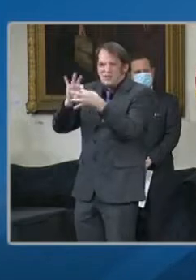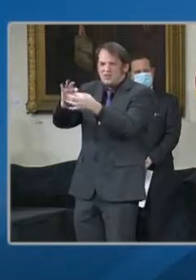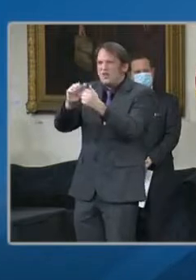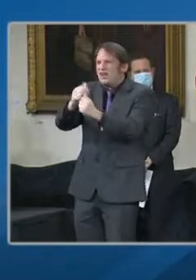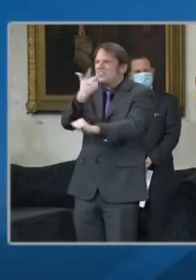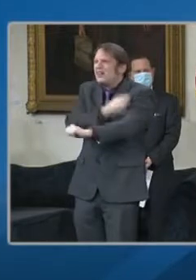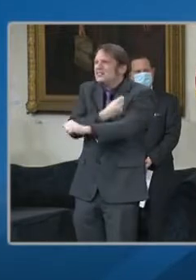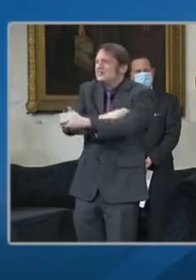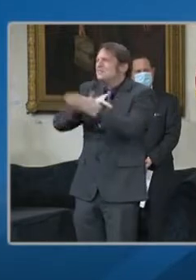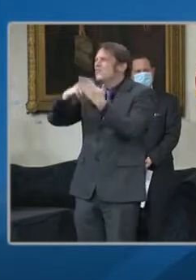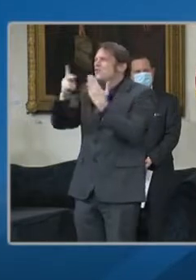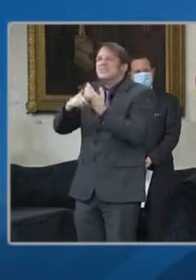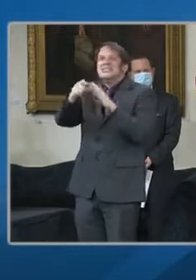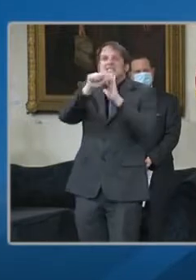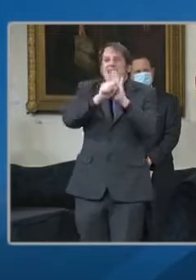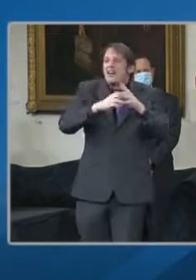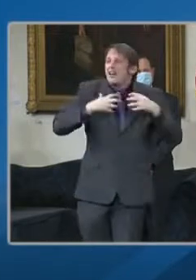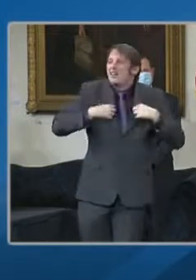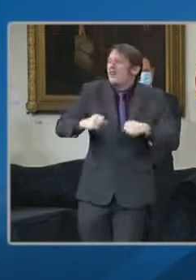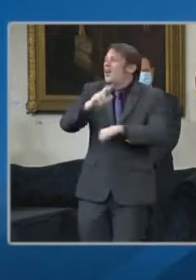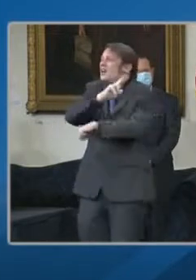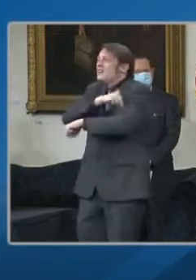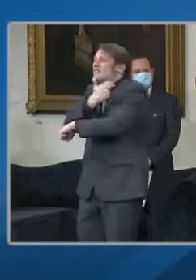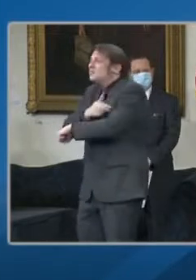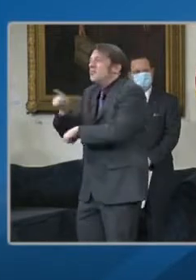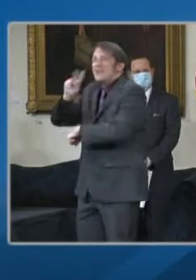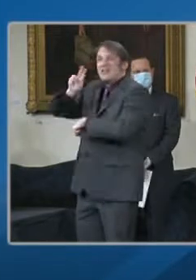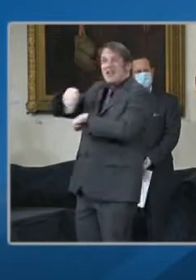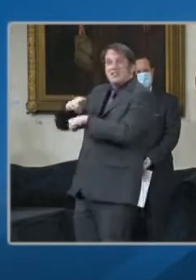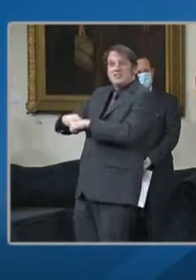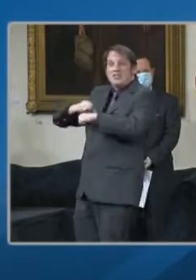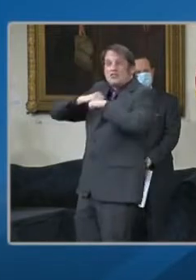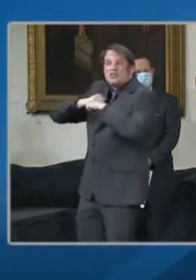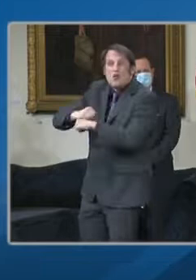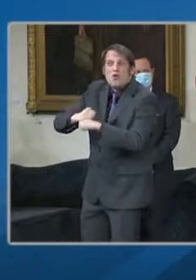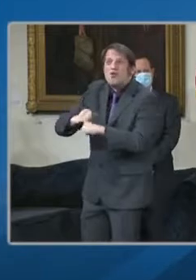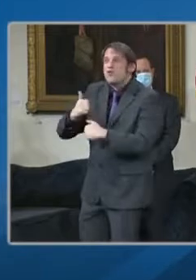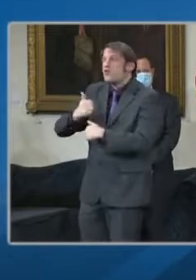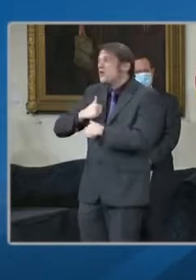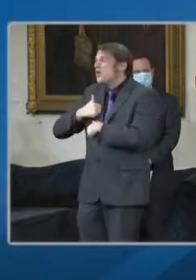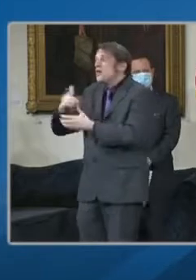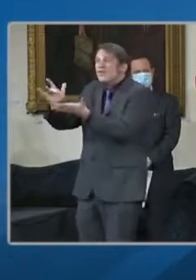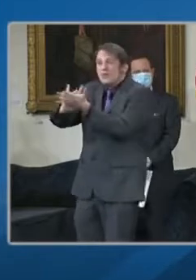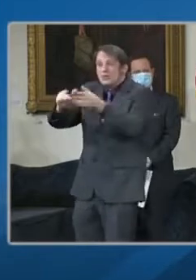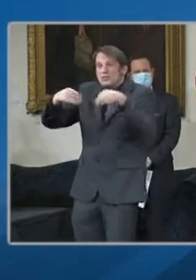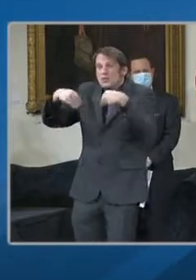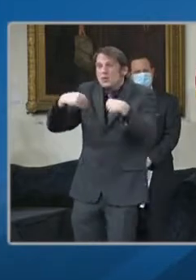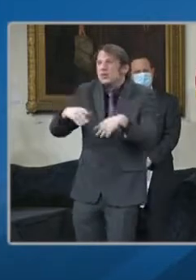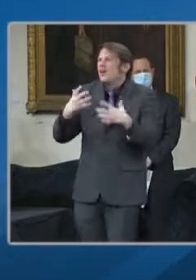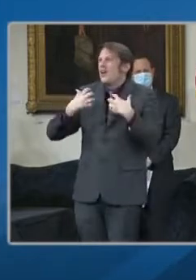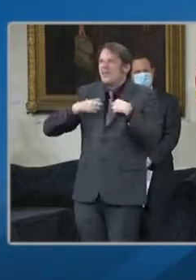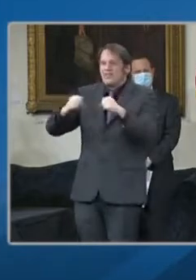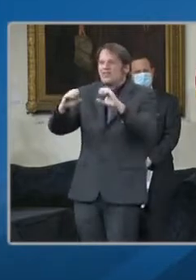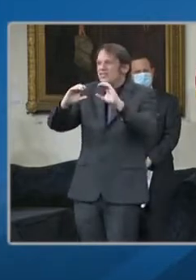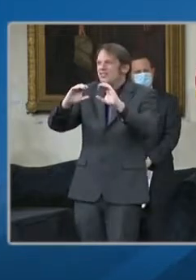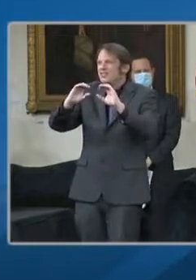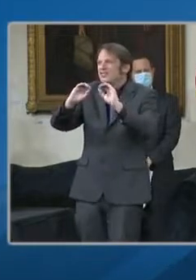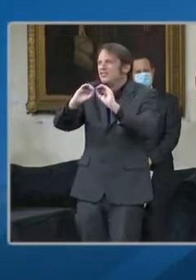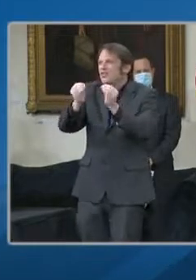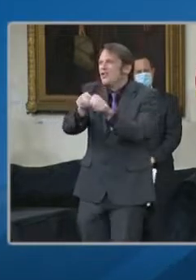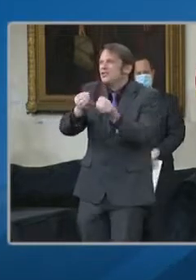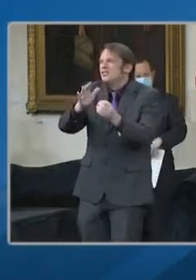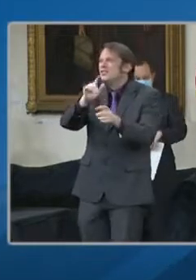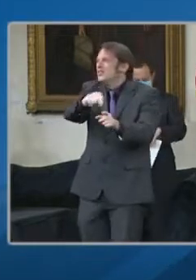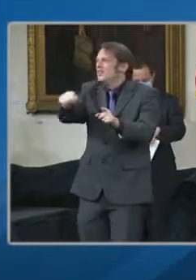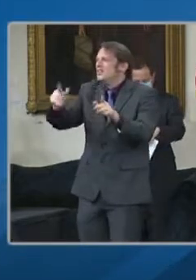our hospitals, pharmacies and local health departments and the literally thousands of dedicated